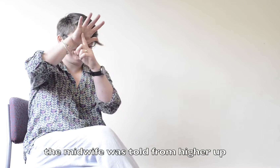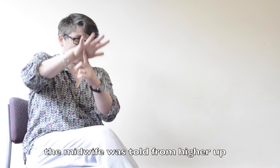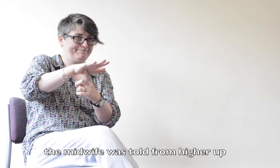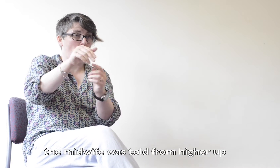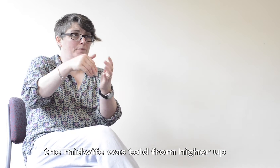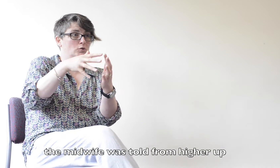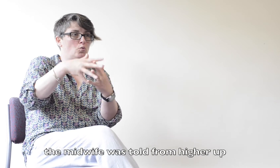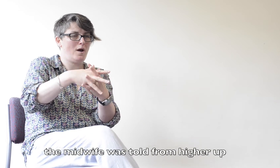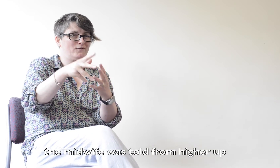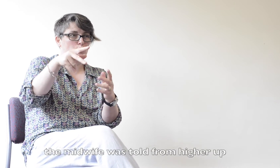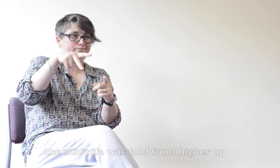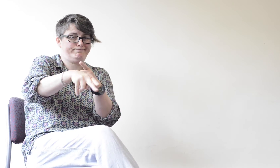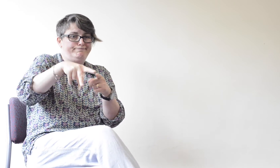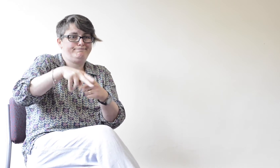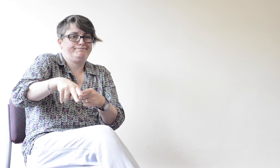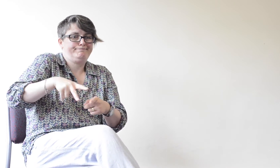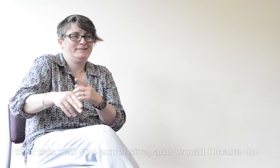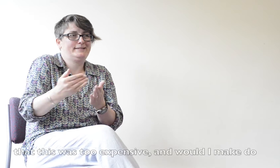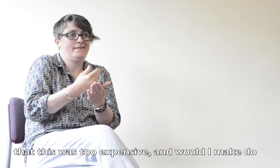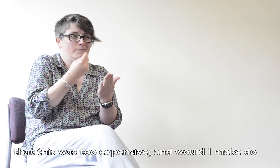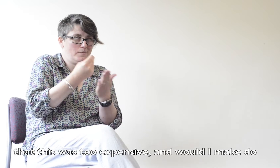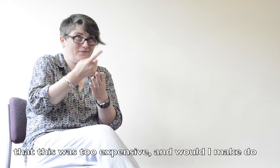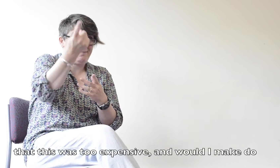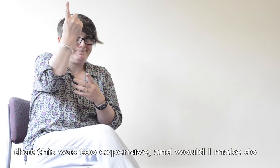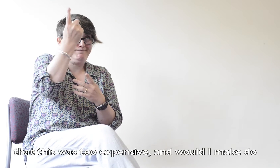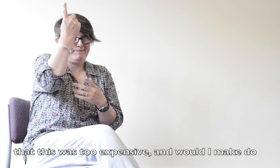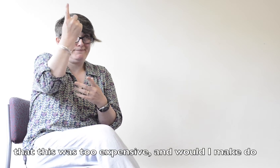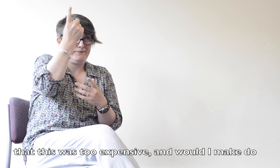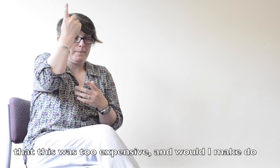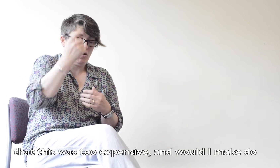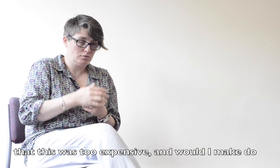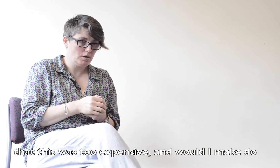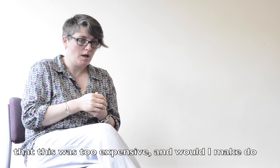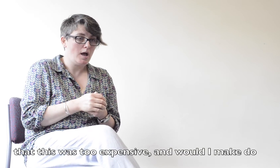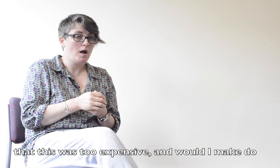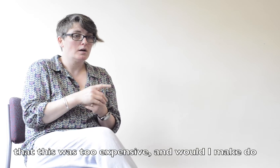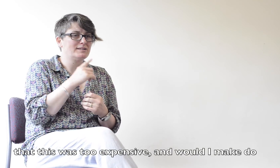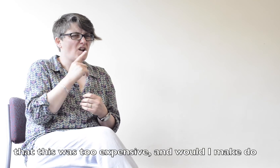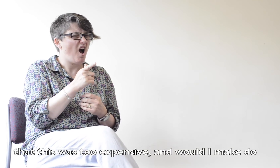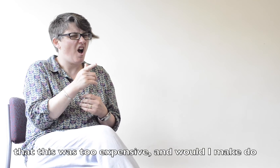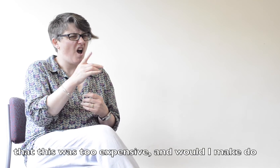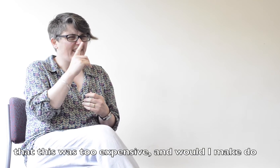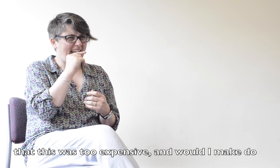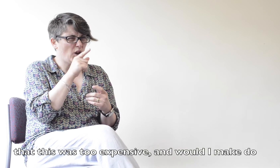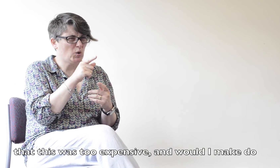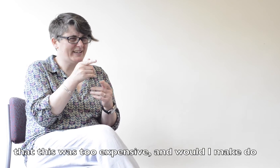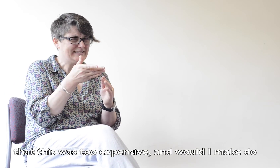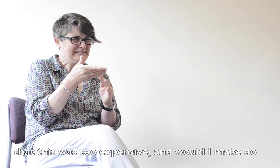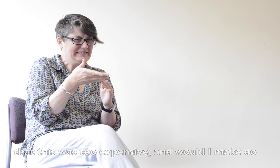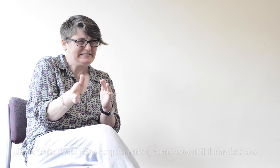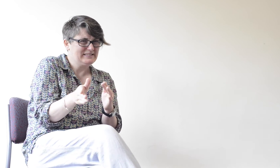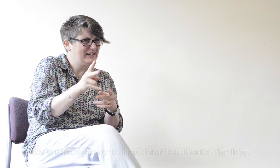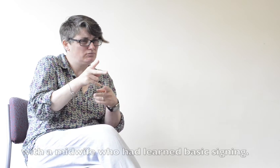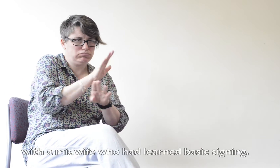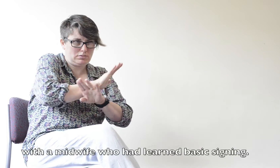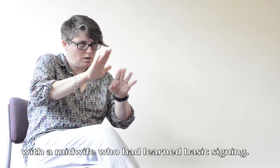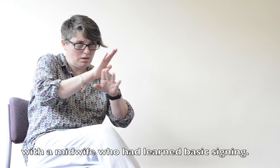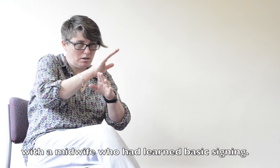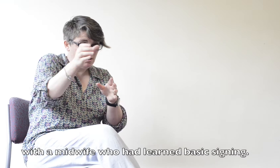the midwife was told from the higher up, the powers that be, that they weren't really prepared to pay for an interpreter, it was too expensive, and